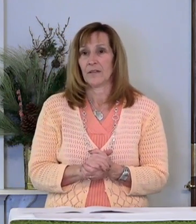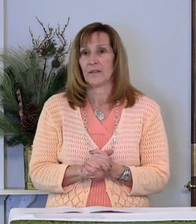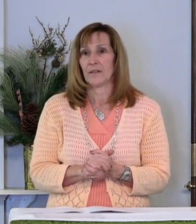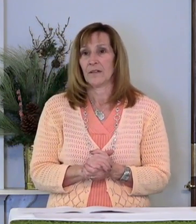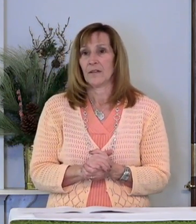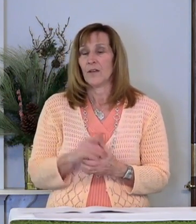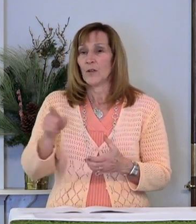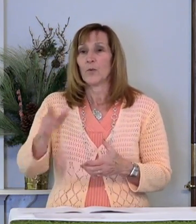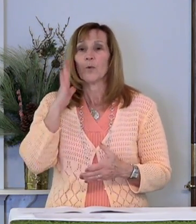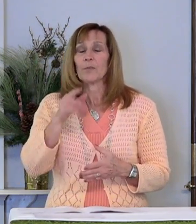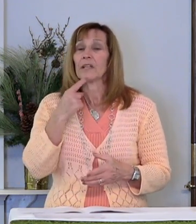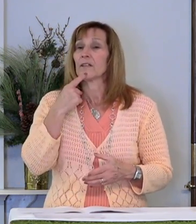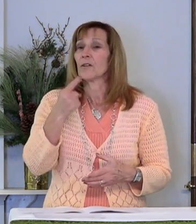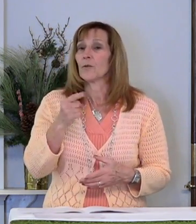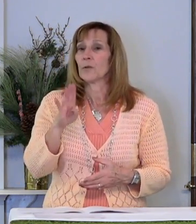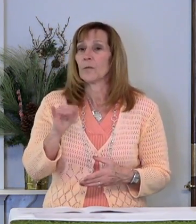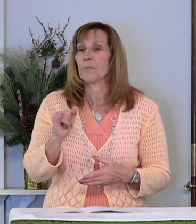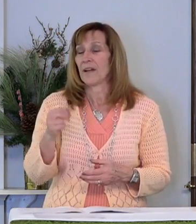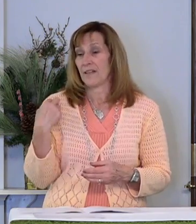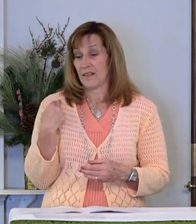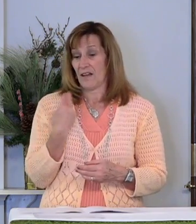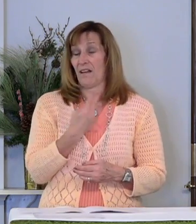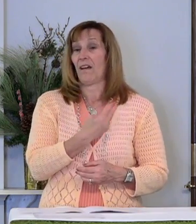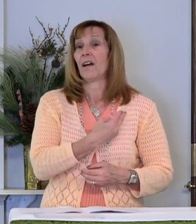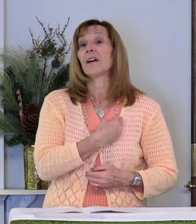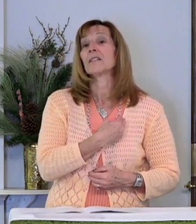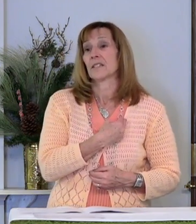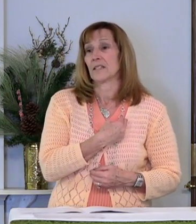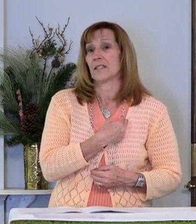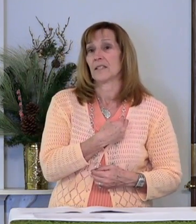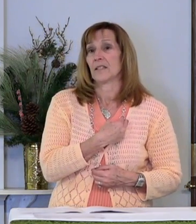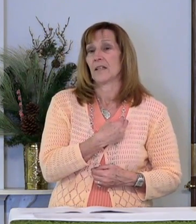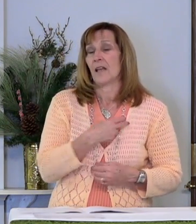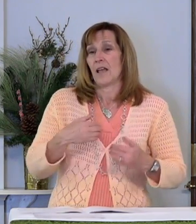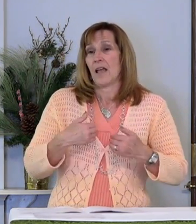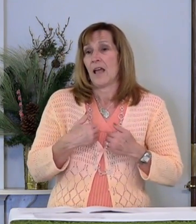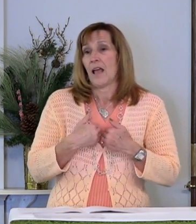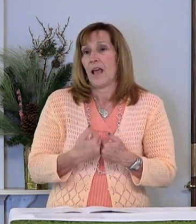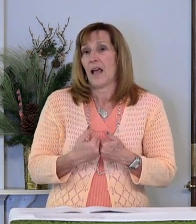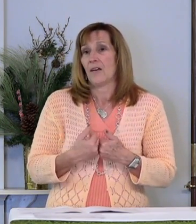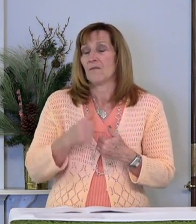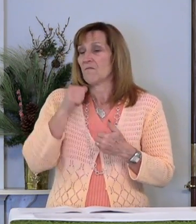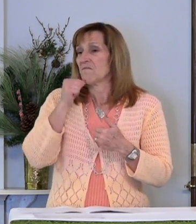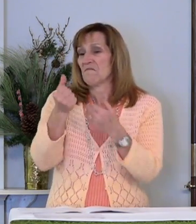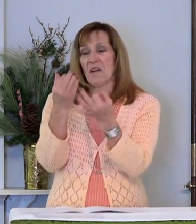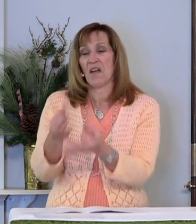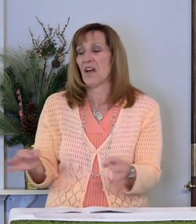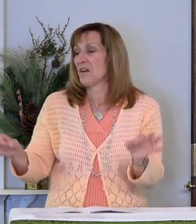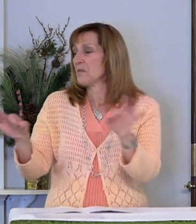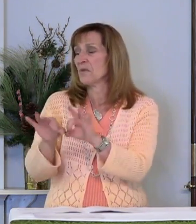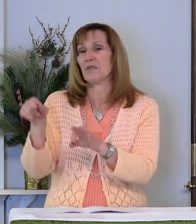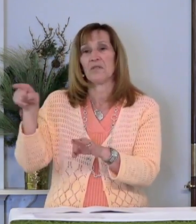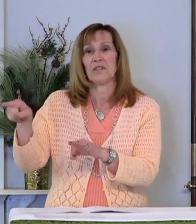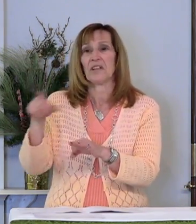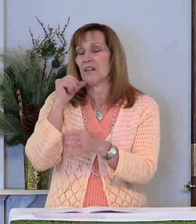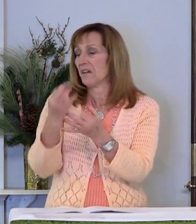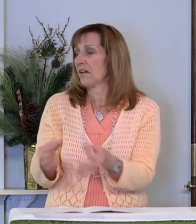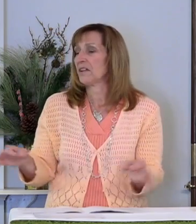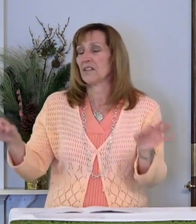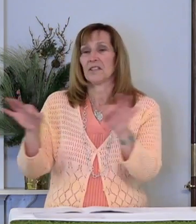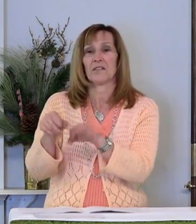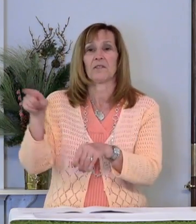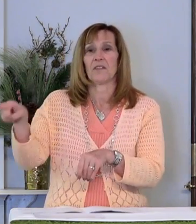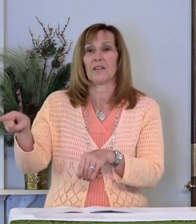And you will be told by the us's just how unworthy, how undeserving,